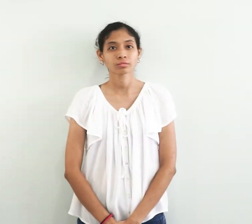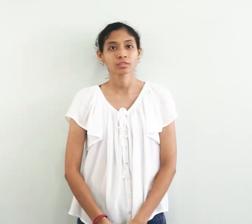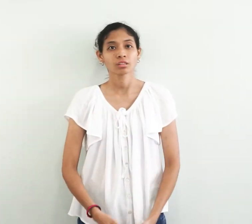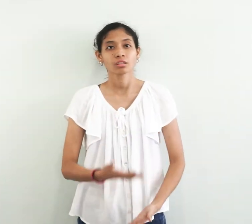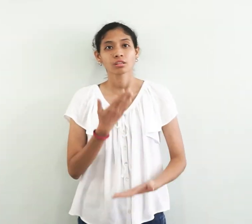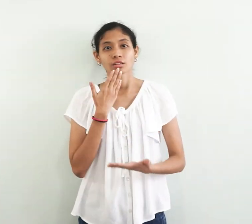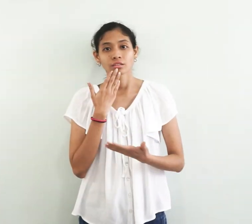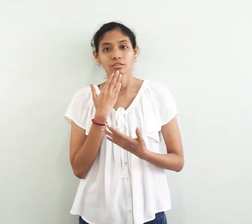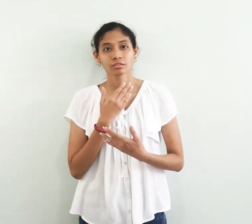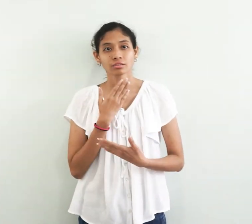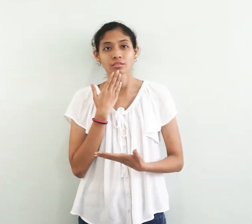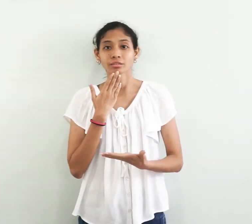Good morning.